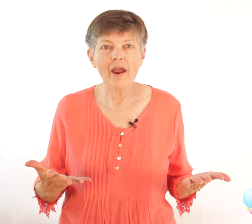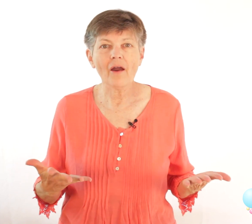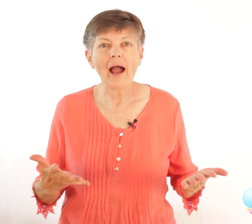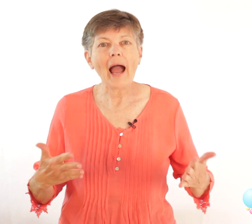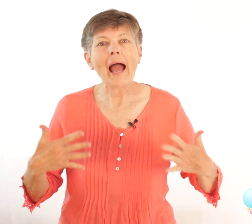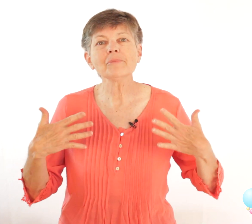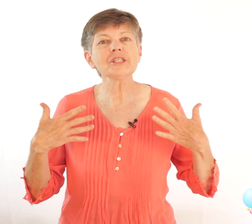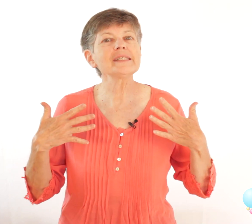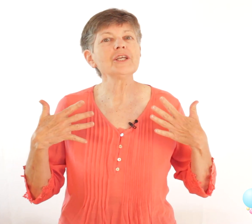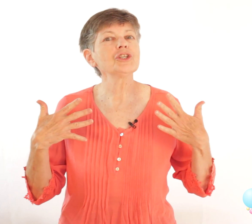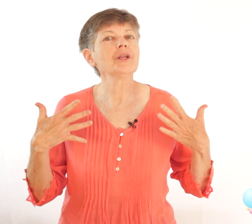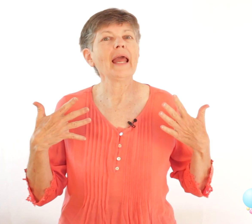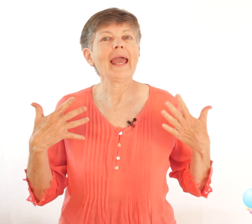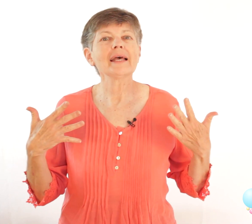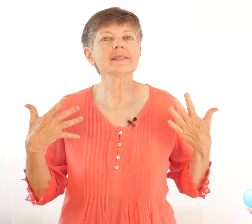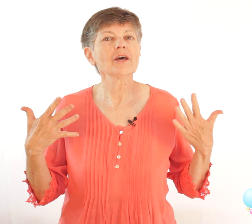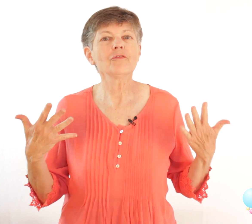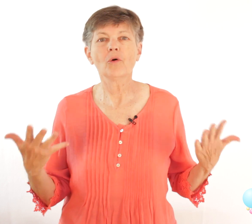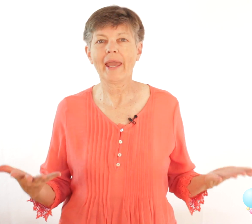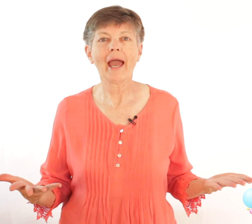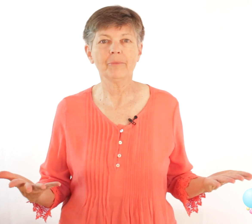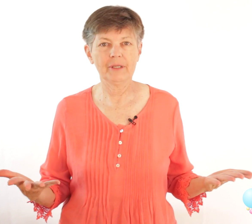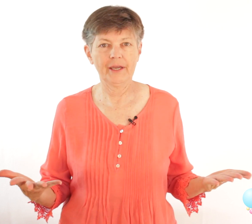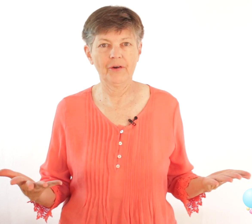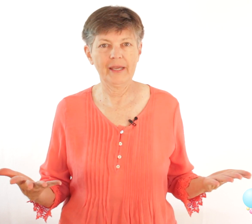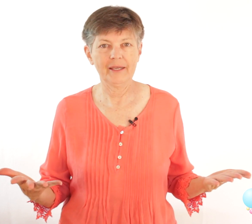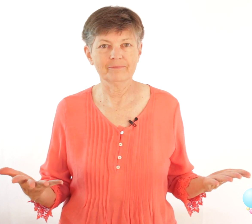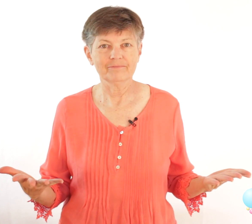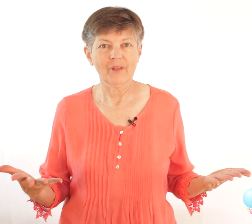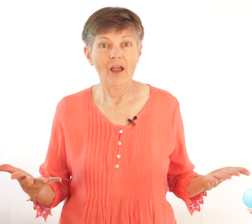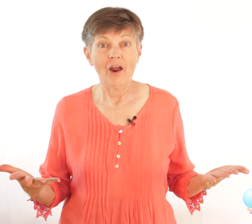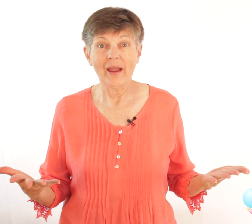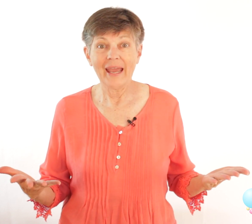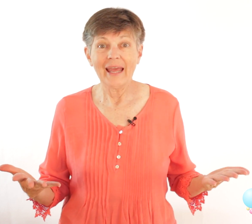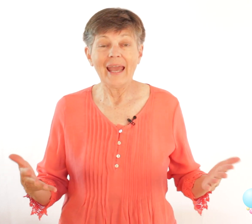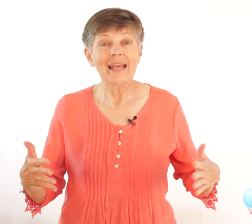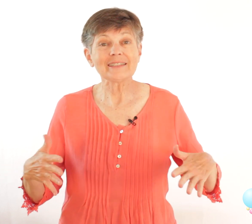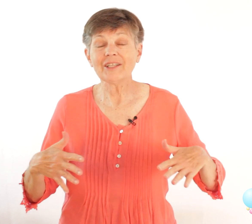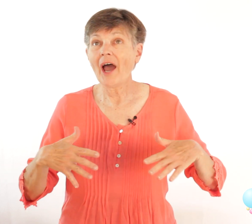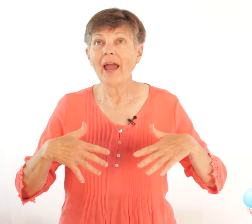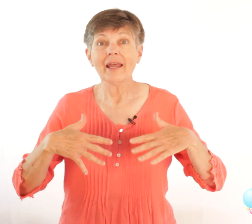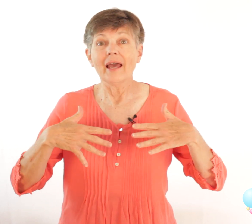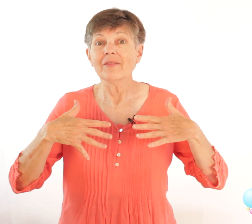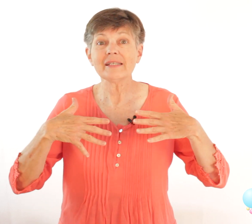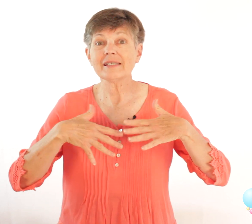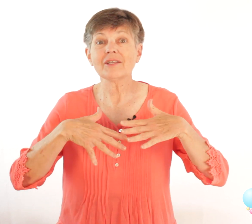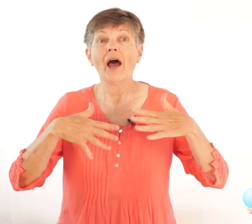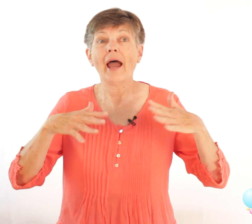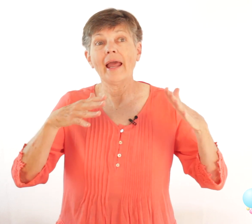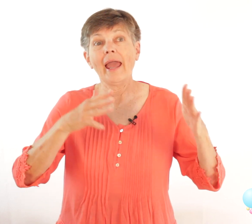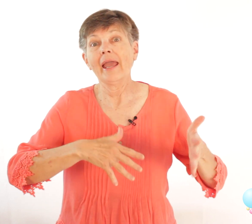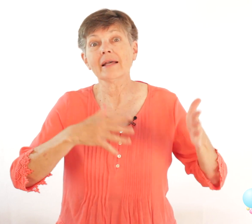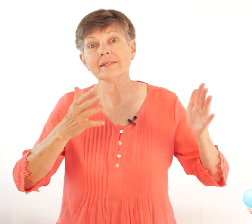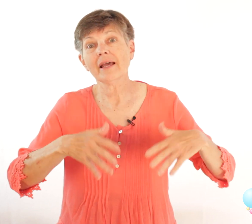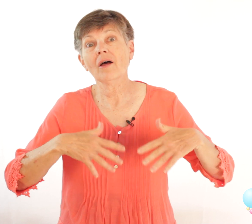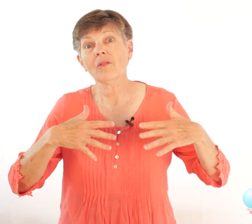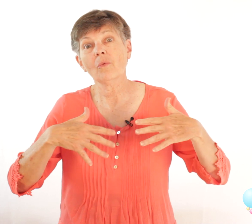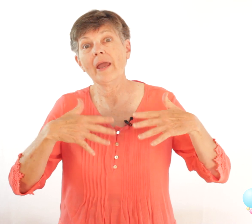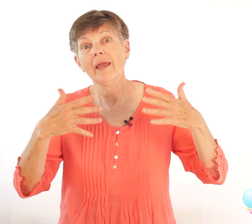I'm just teaching ASL vocabulary all right it's not this is not ASL the way